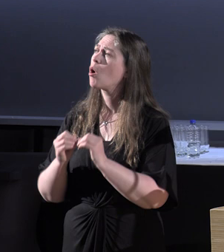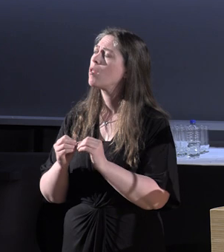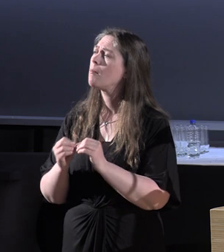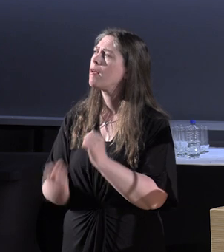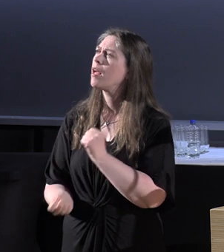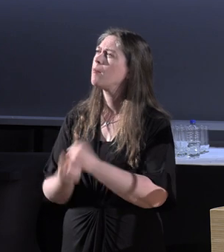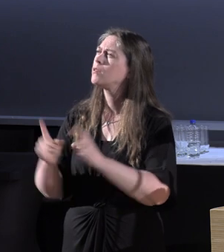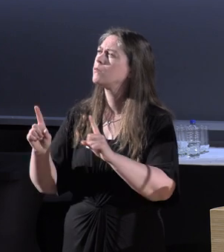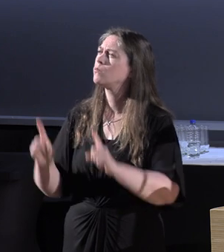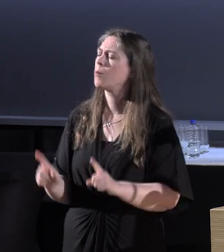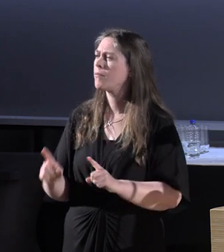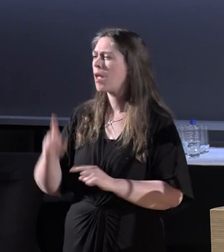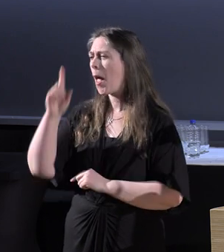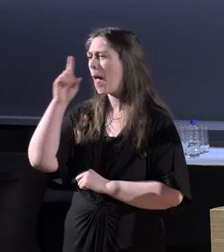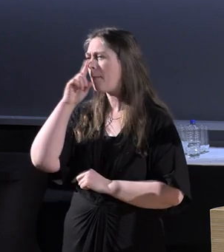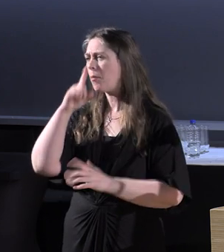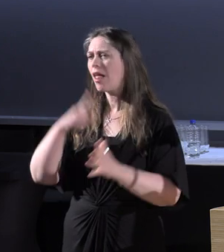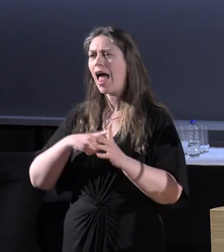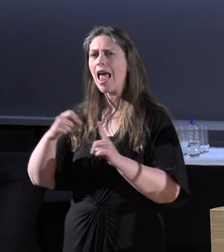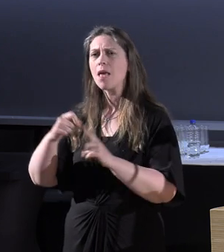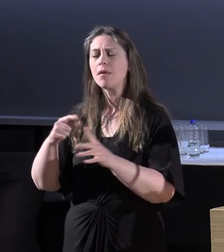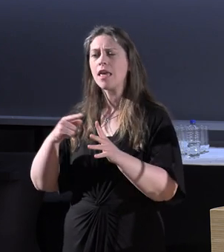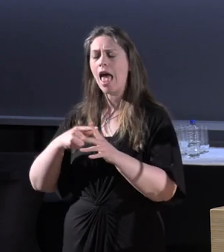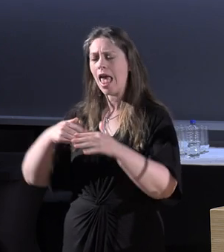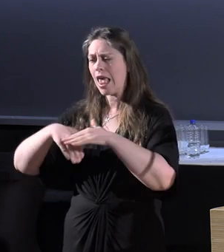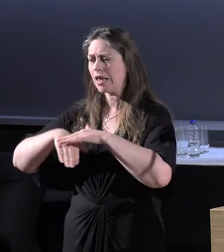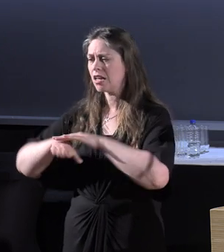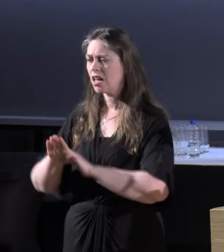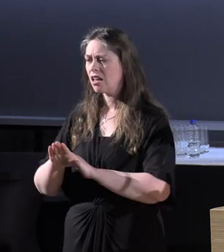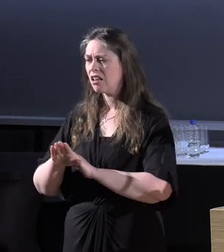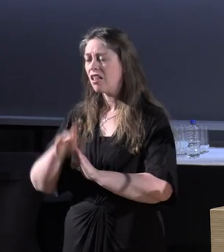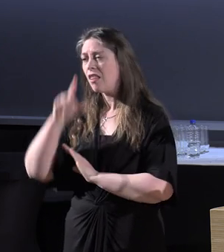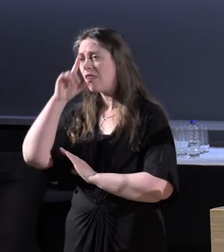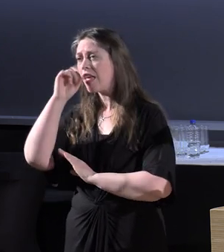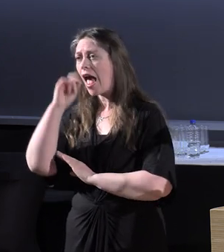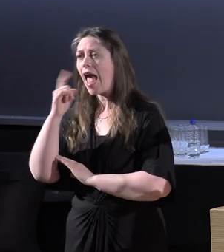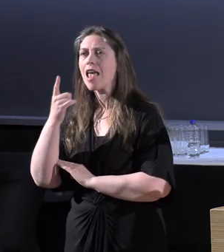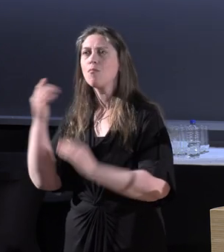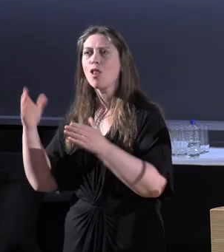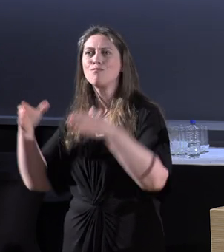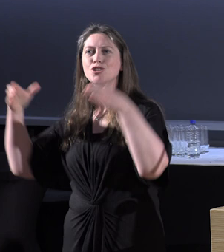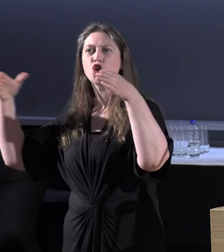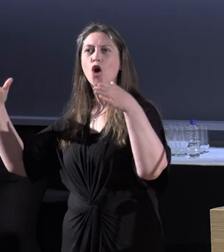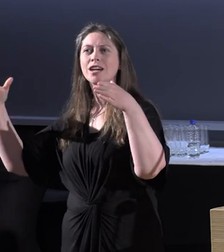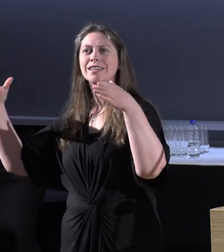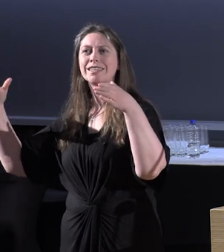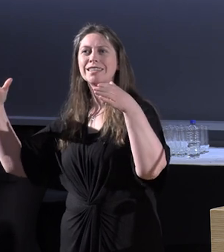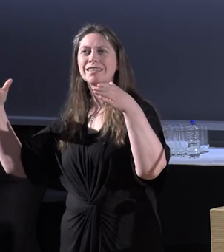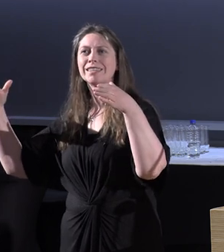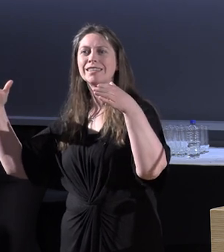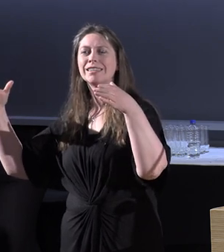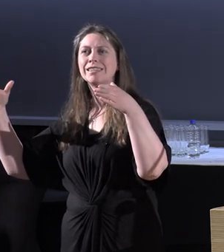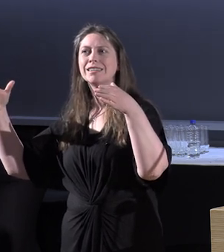often people with an APA, the able moral majority with an APA, do not see